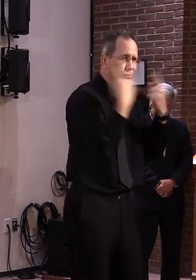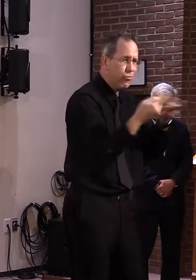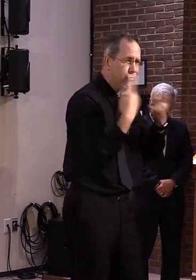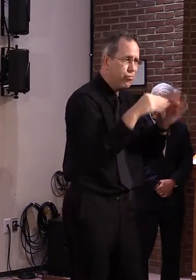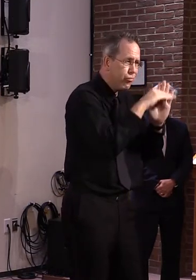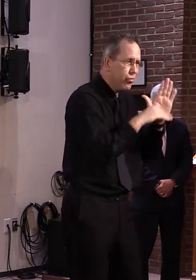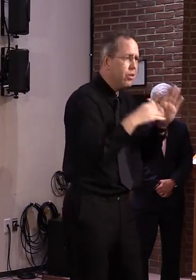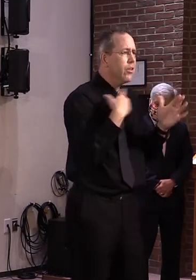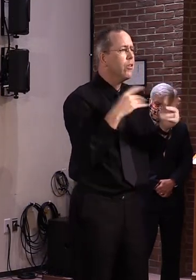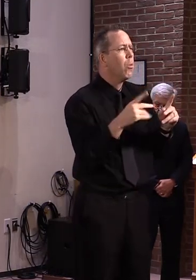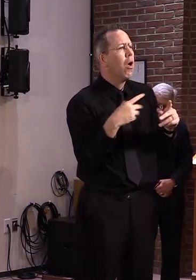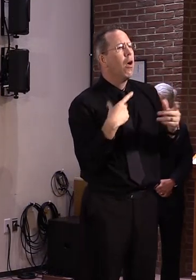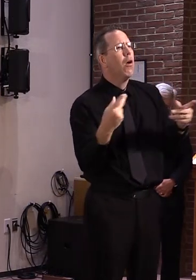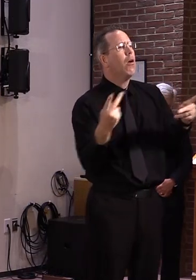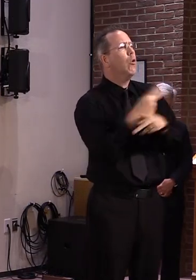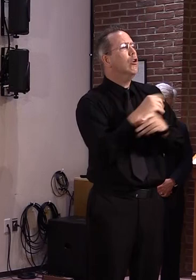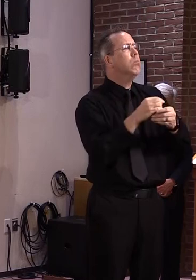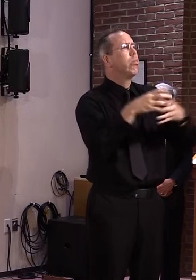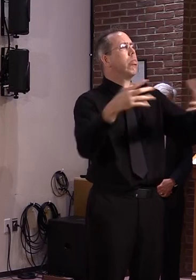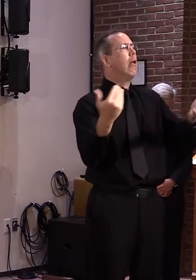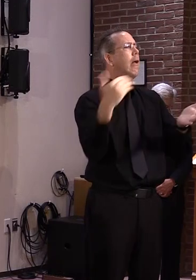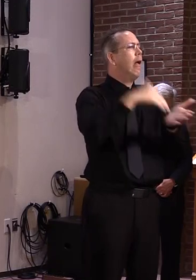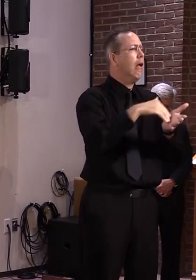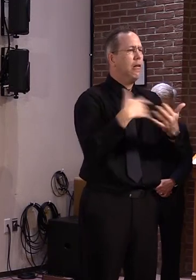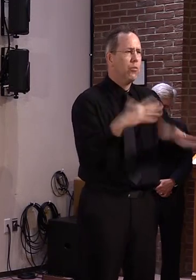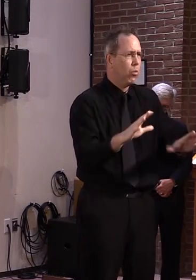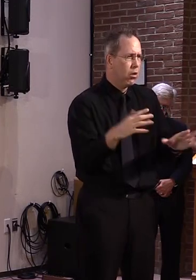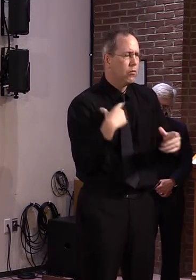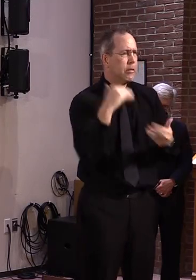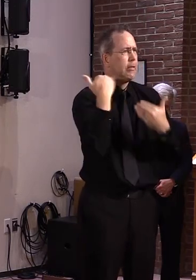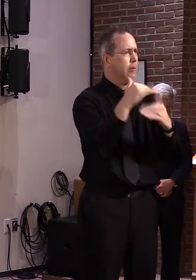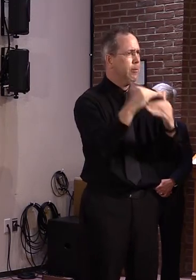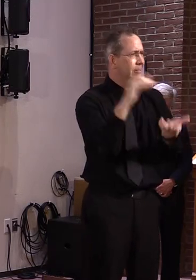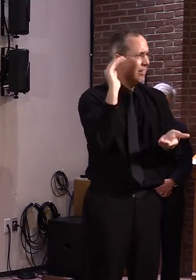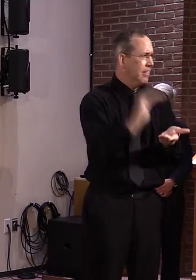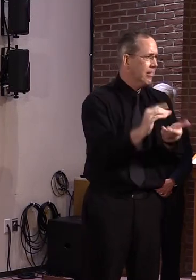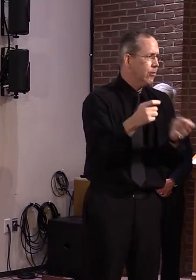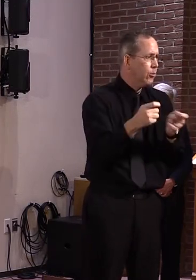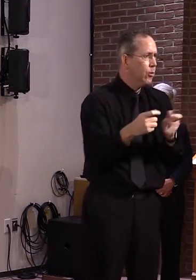over to Commissioner Goldstein to share more details about the programs.